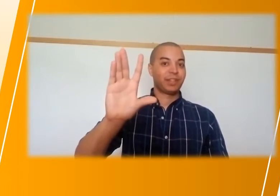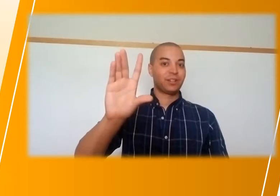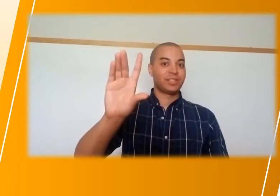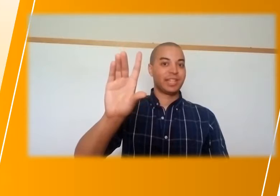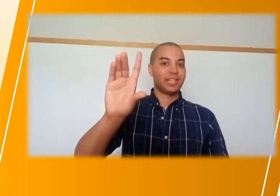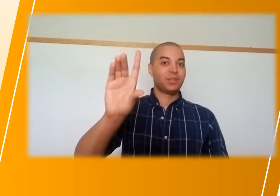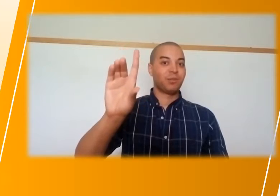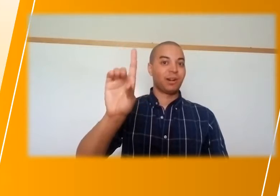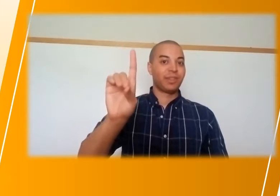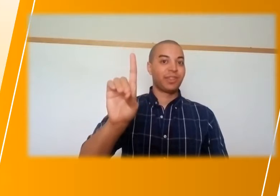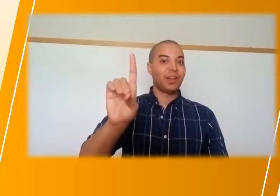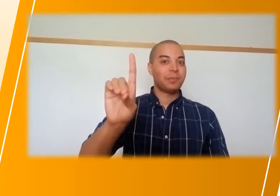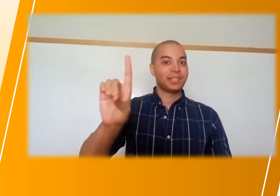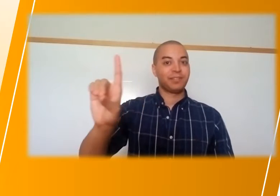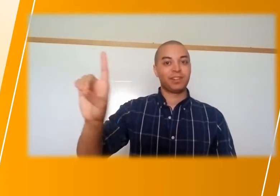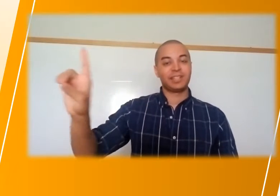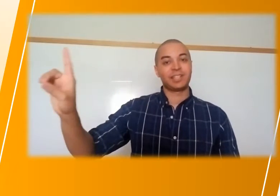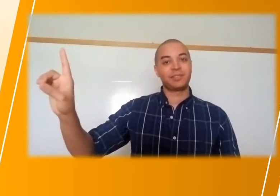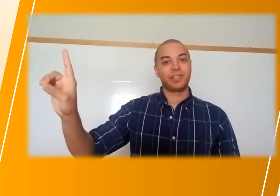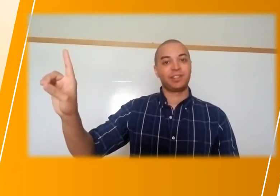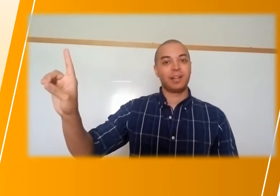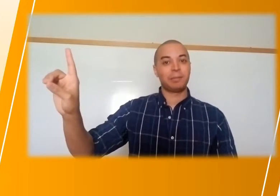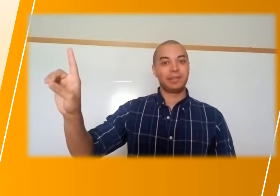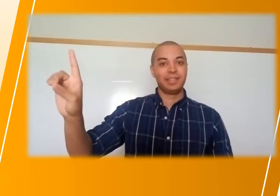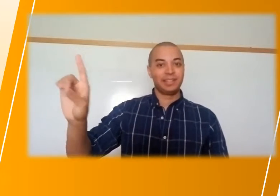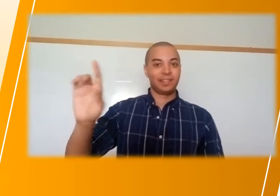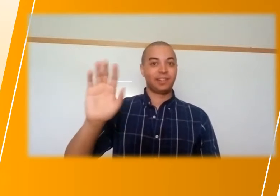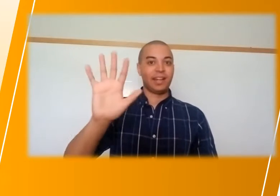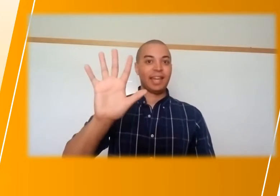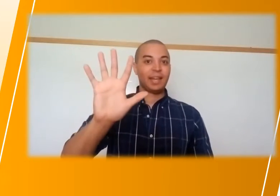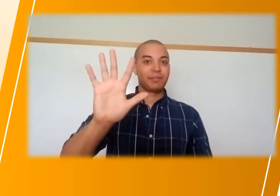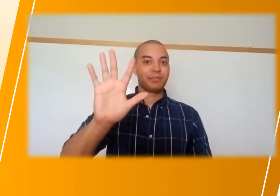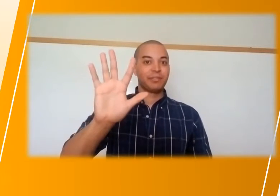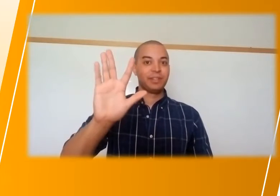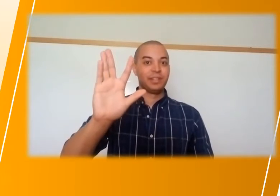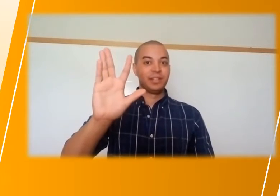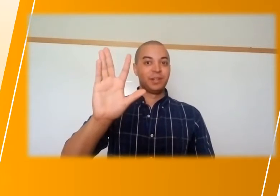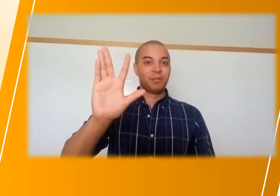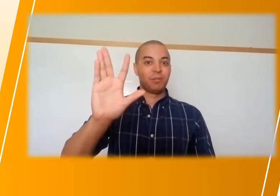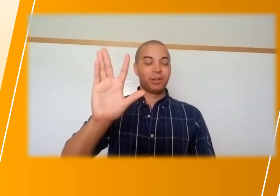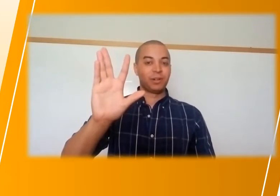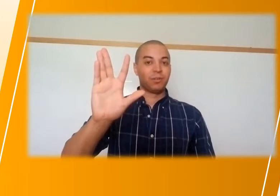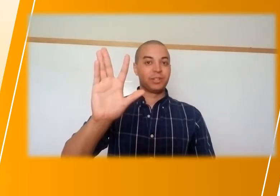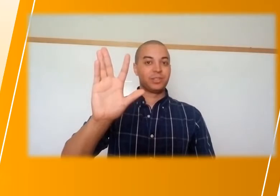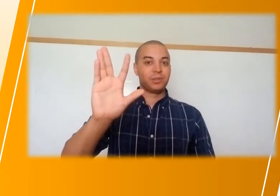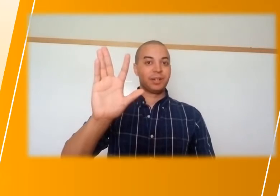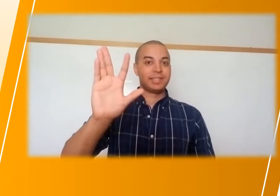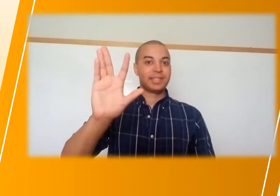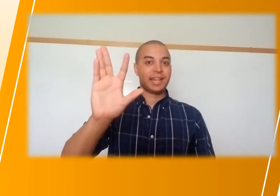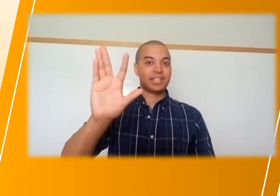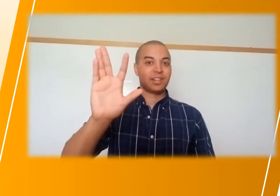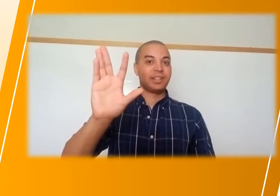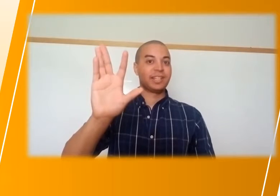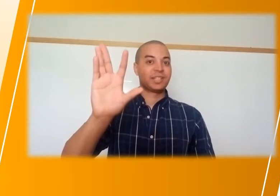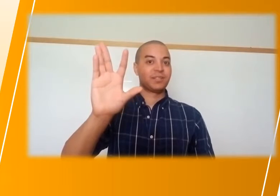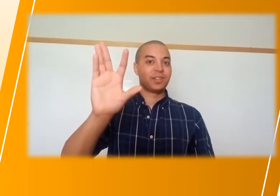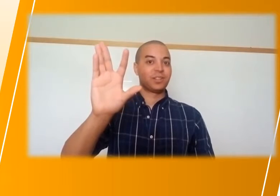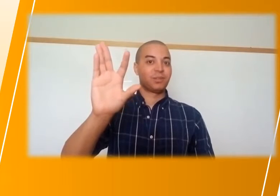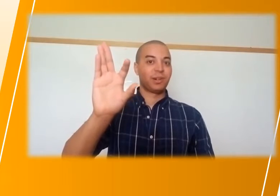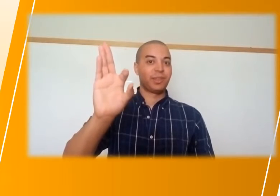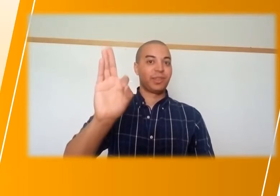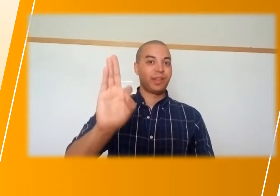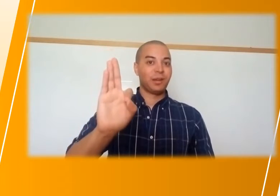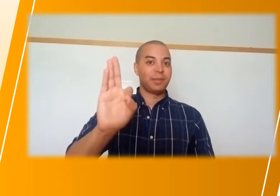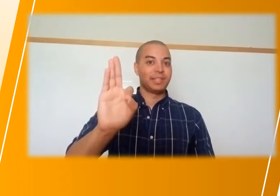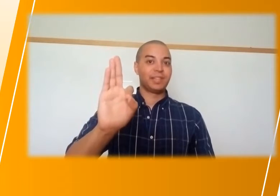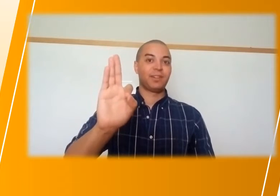our three fingers into our thumb and leave our index finger up. Letter F, we are going to attach our index finger